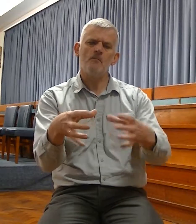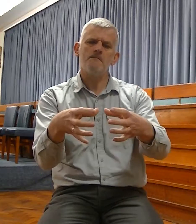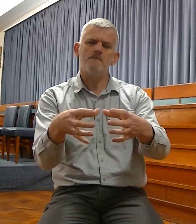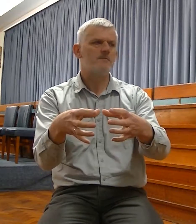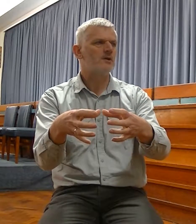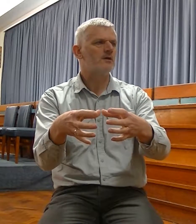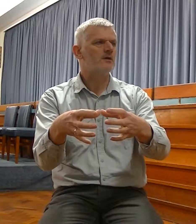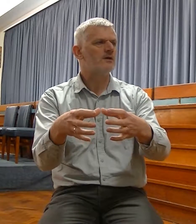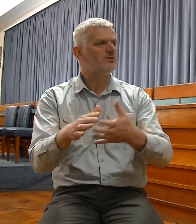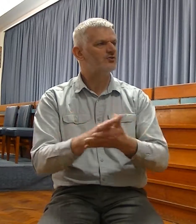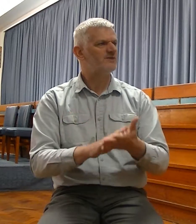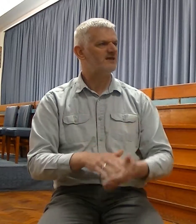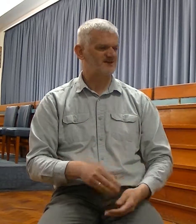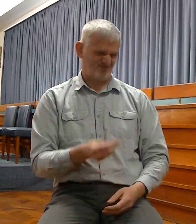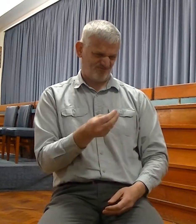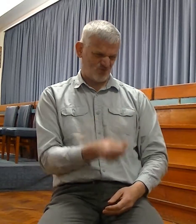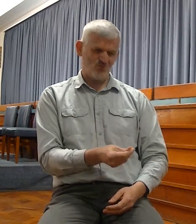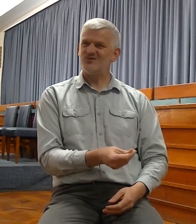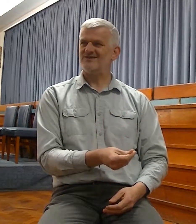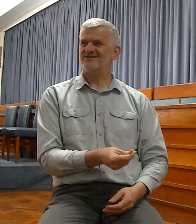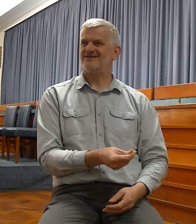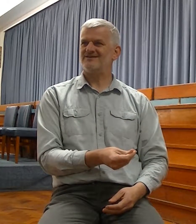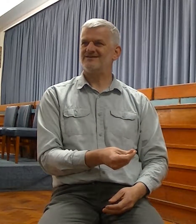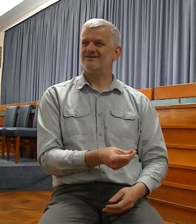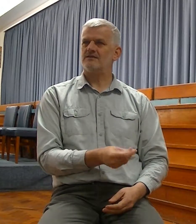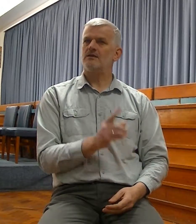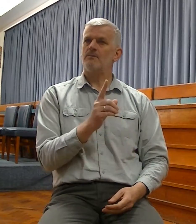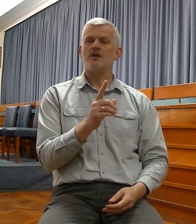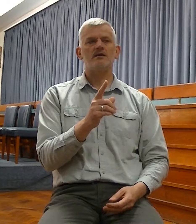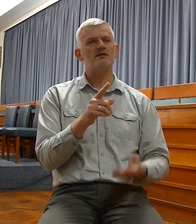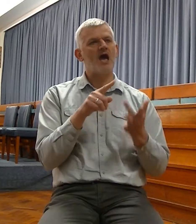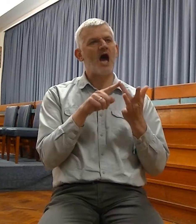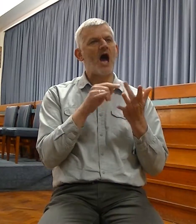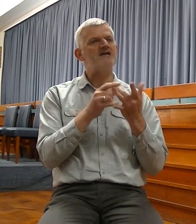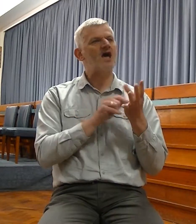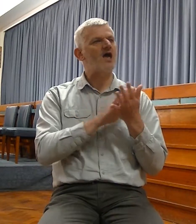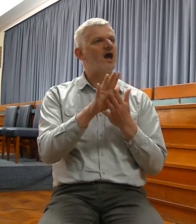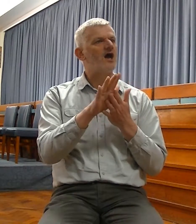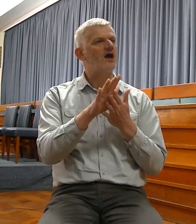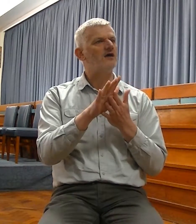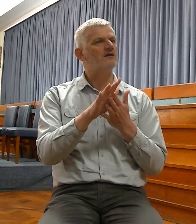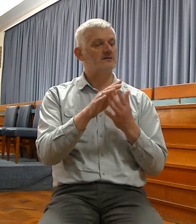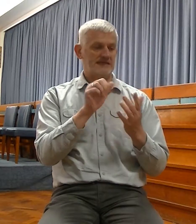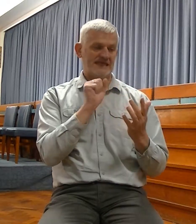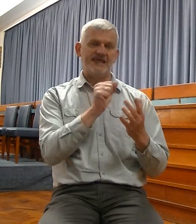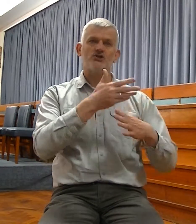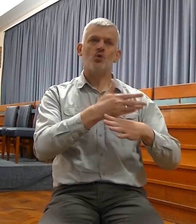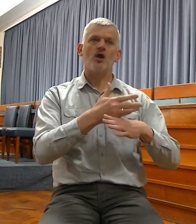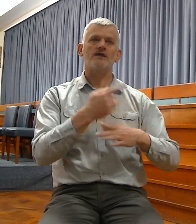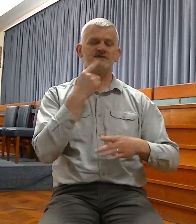Whereas Isaiah in his ministry was told that he would be ministering to a tenth, very likely